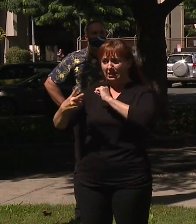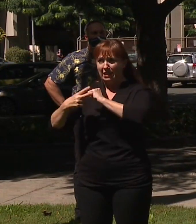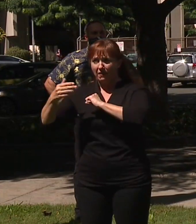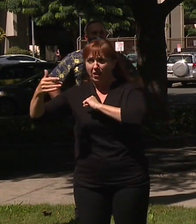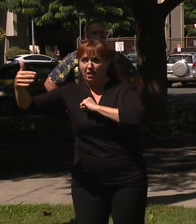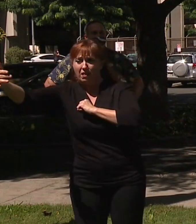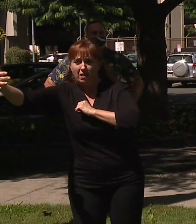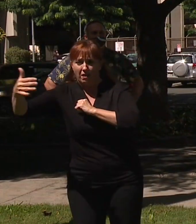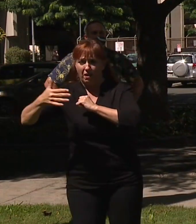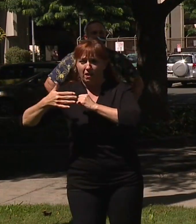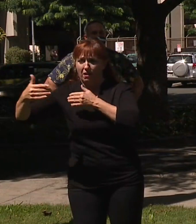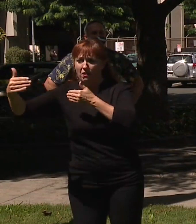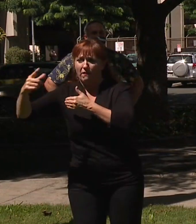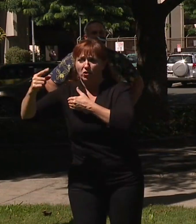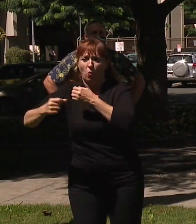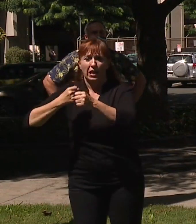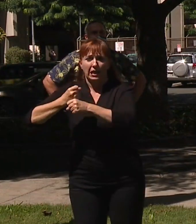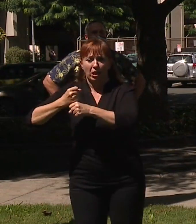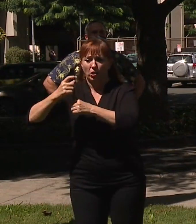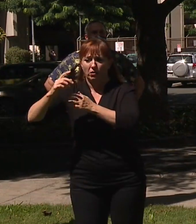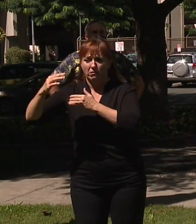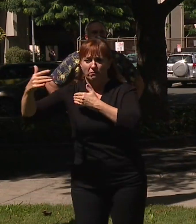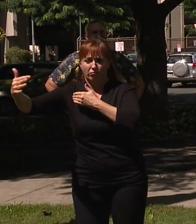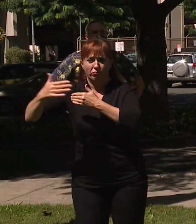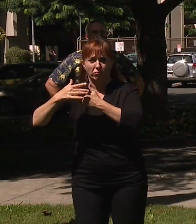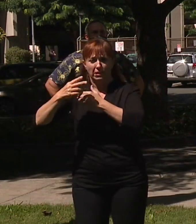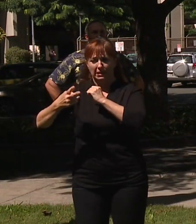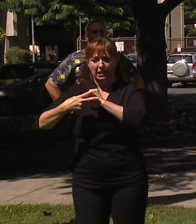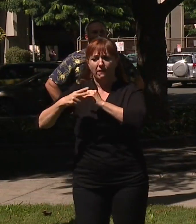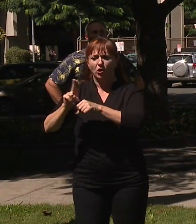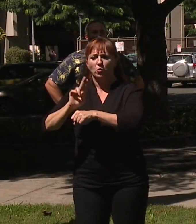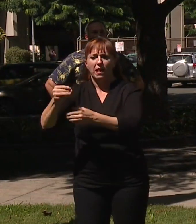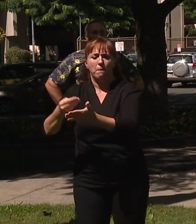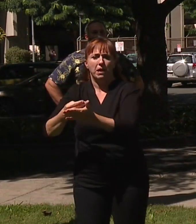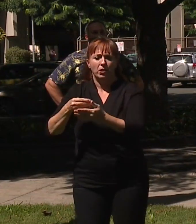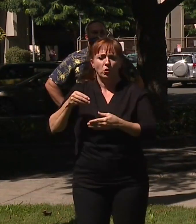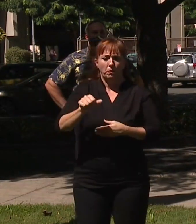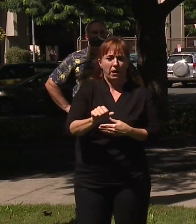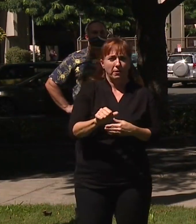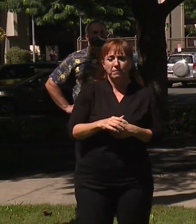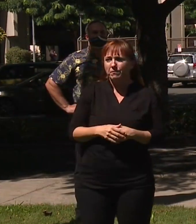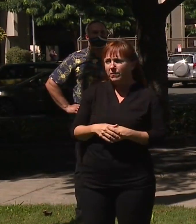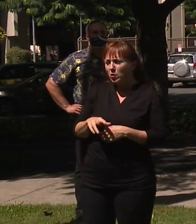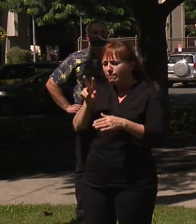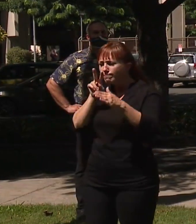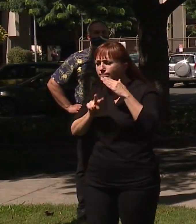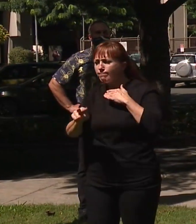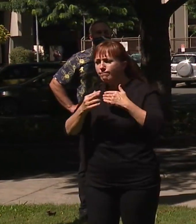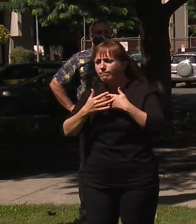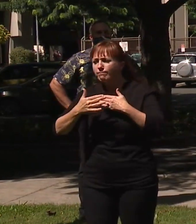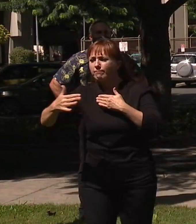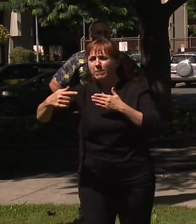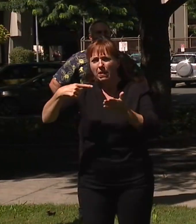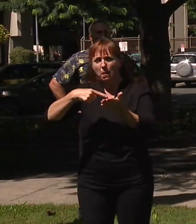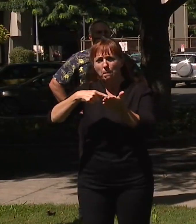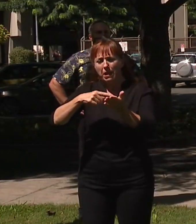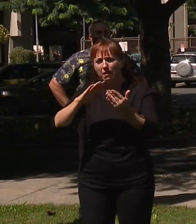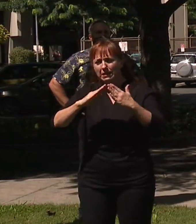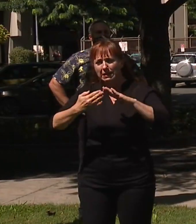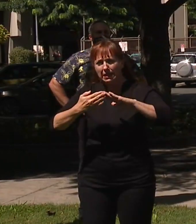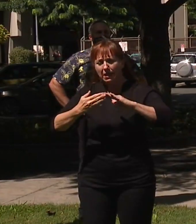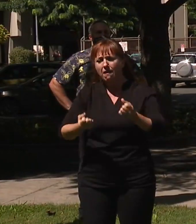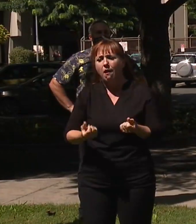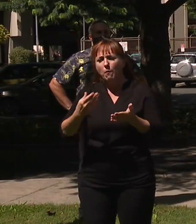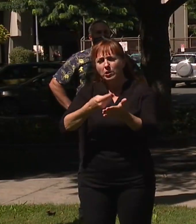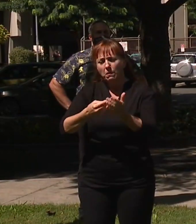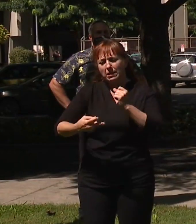over a 20-year period. And so, that's what they're looking at is how much money can we save on the city's bill and then we'll take that